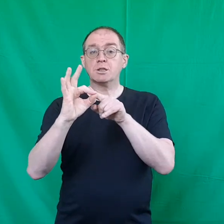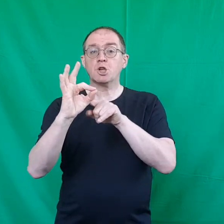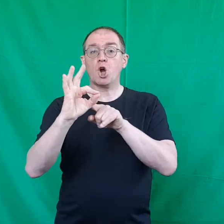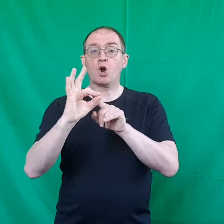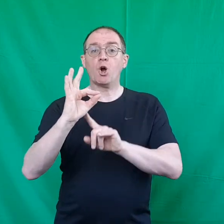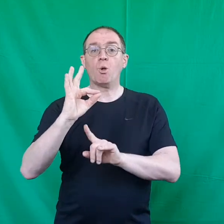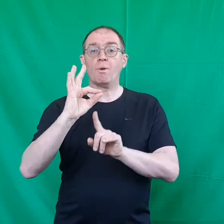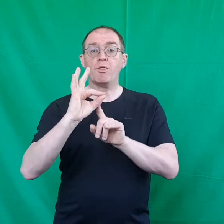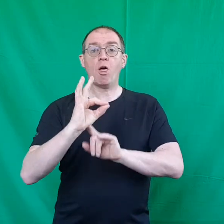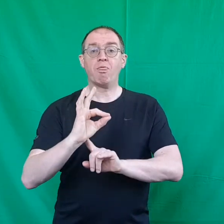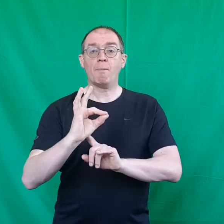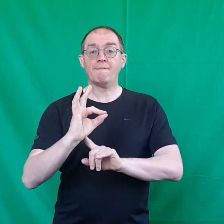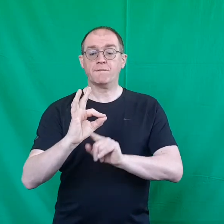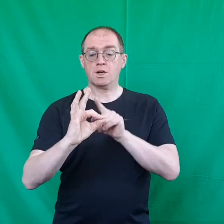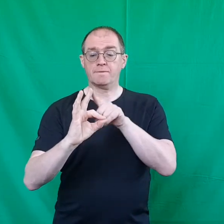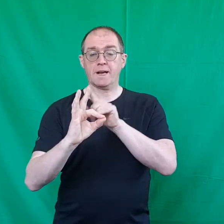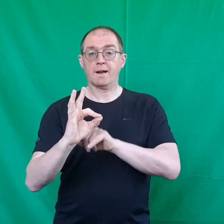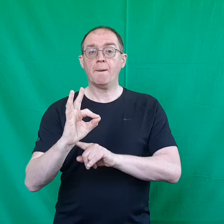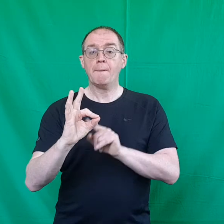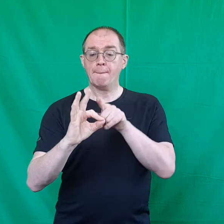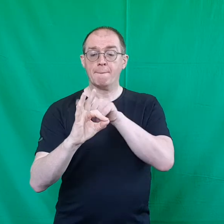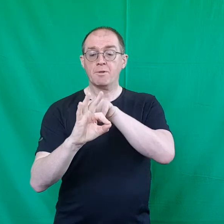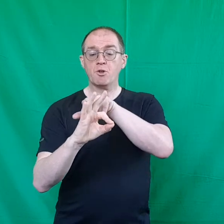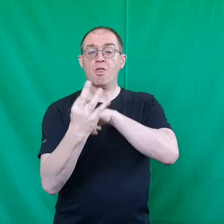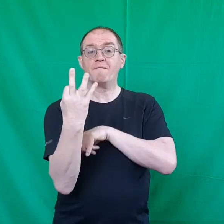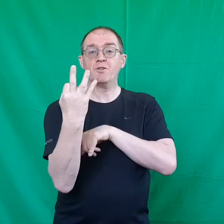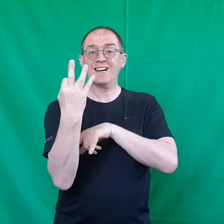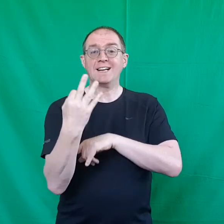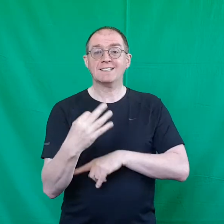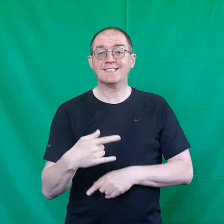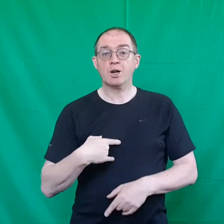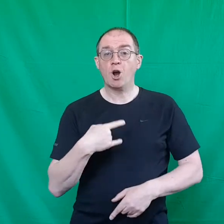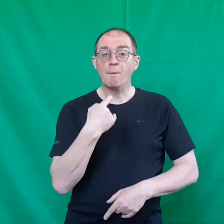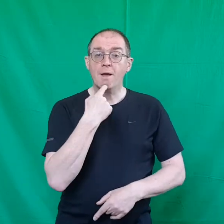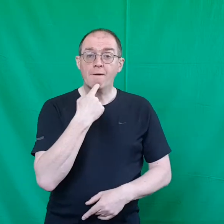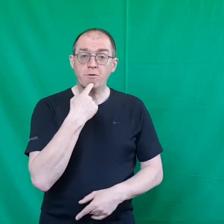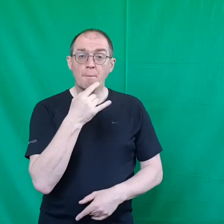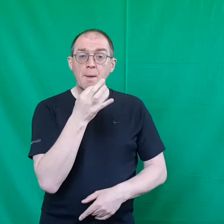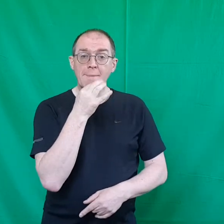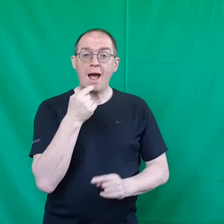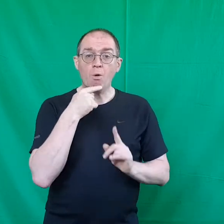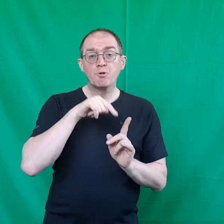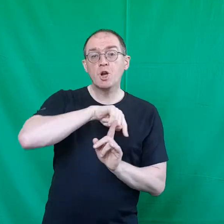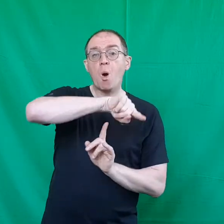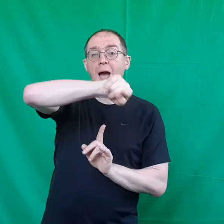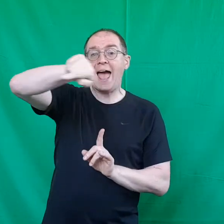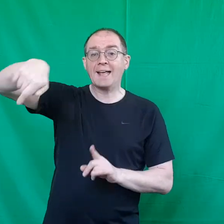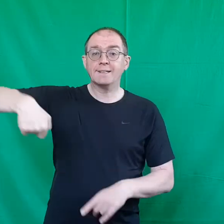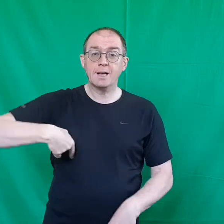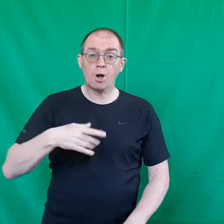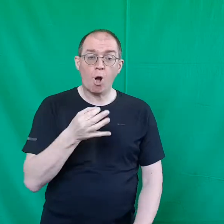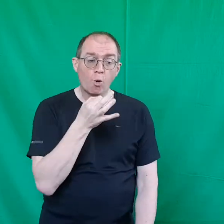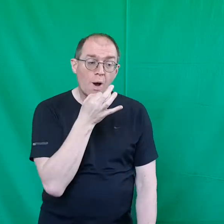circle with your thumb and both fingers the other three fingers stick up from your mouth you go anti-clockwise